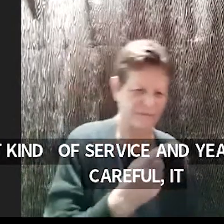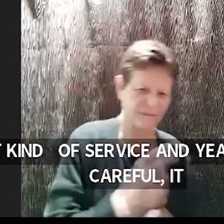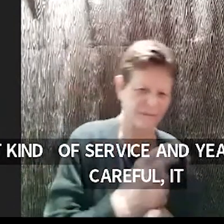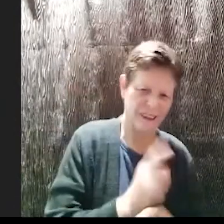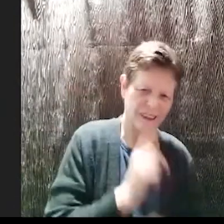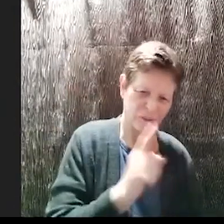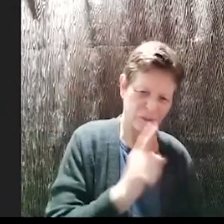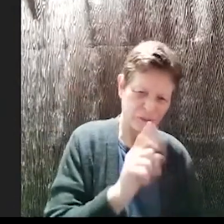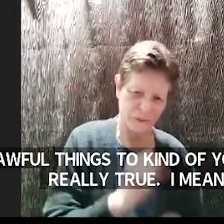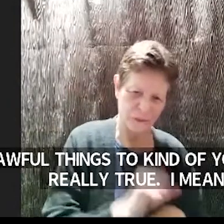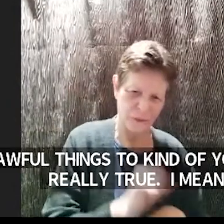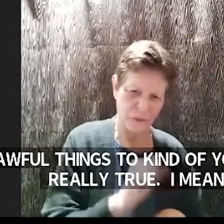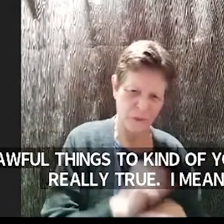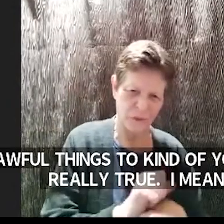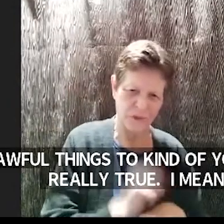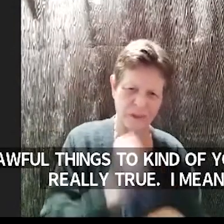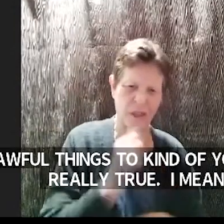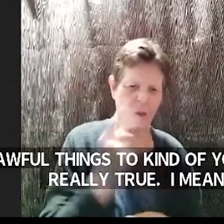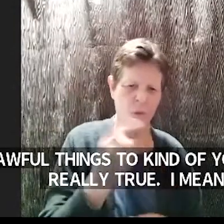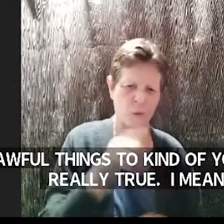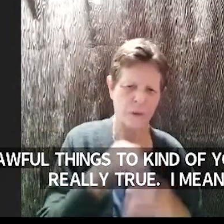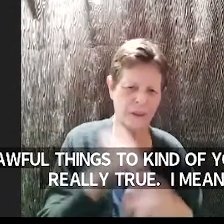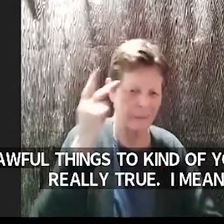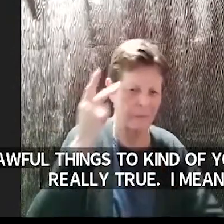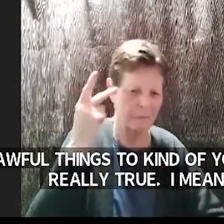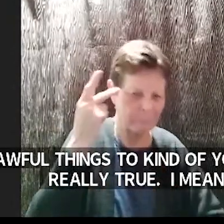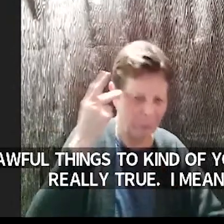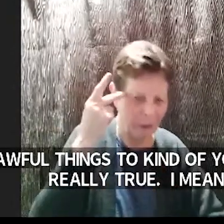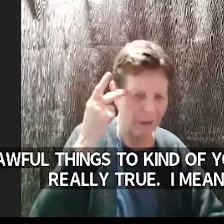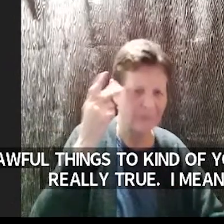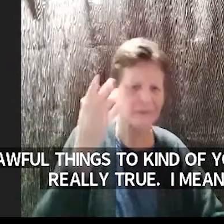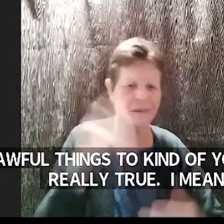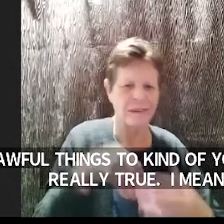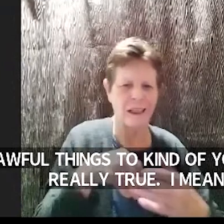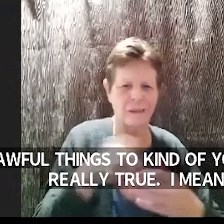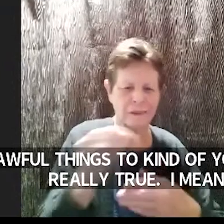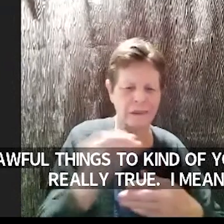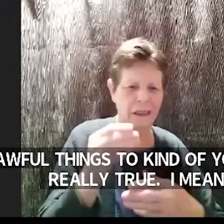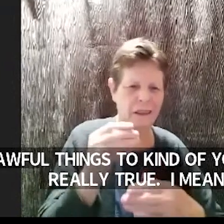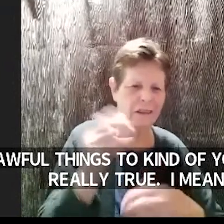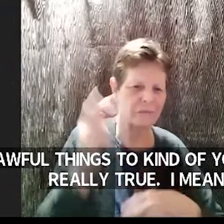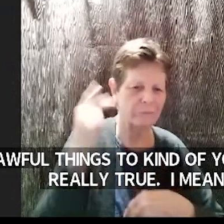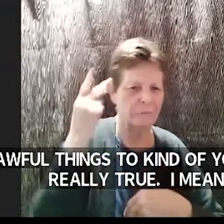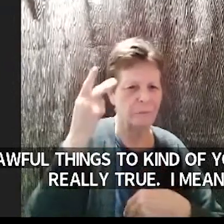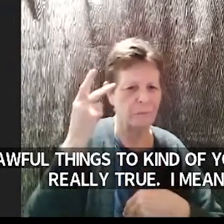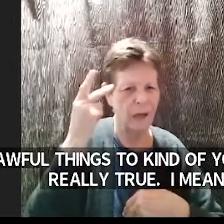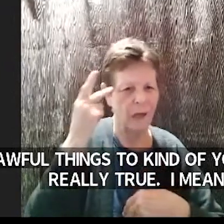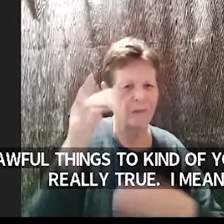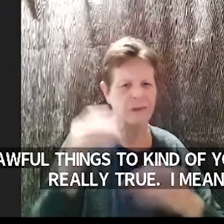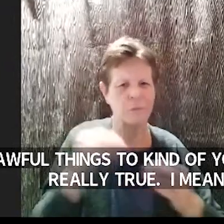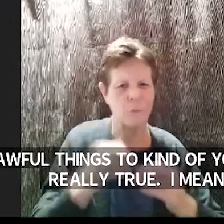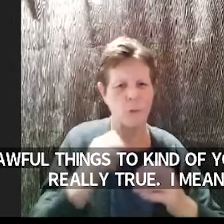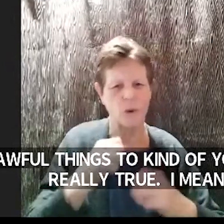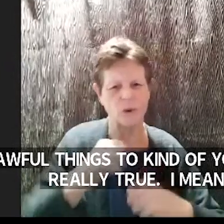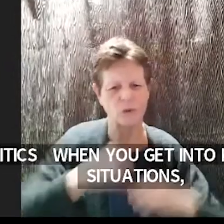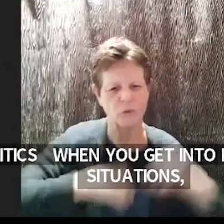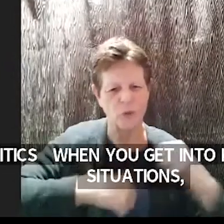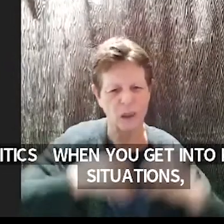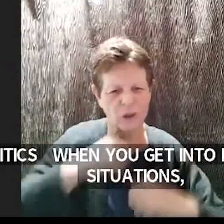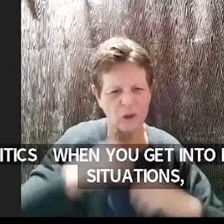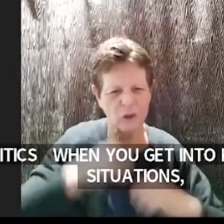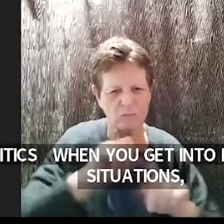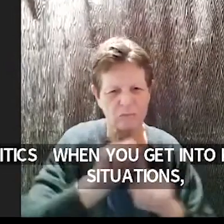into kind of structural um situations you know we started as a